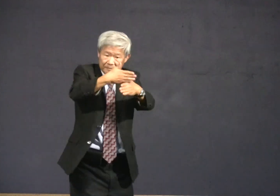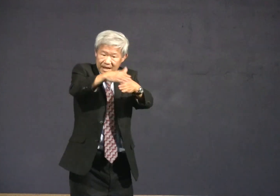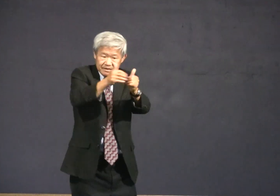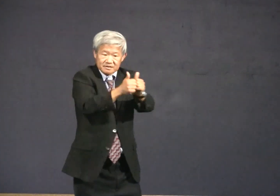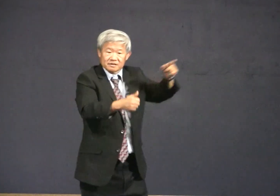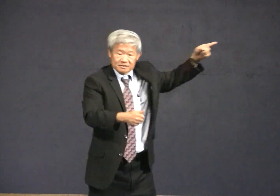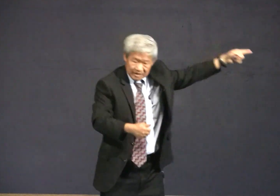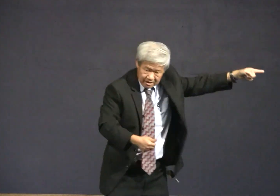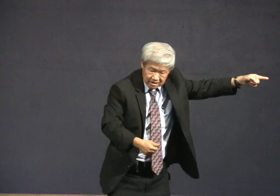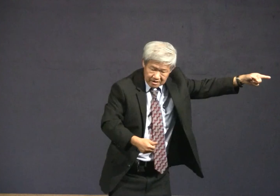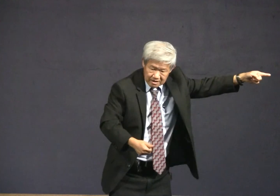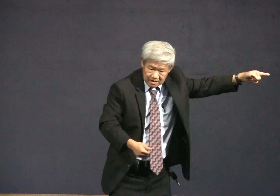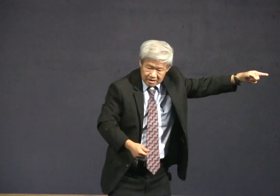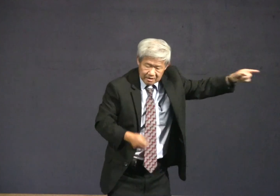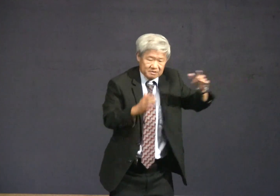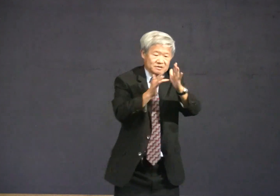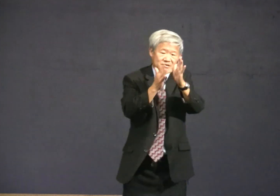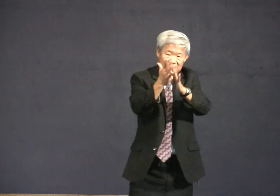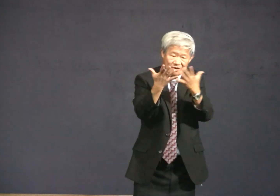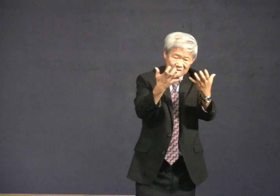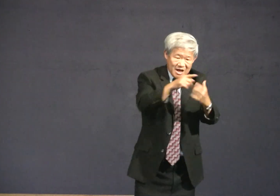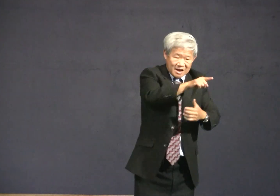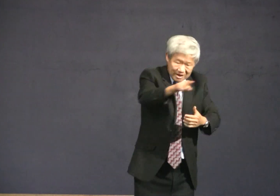You learn to share.